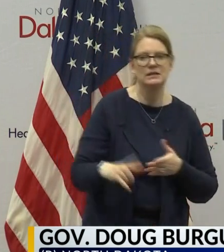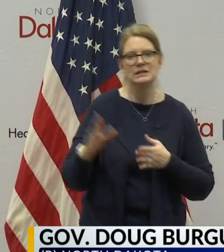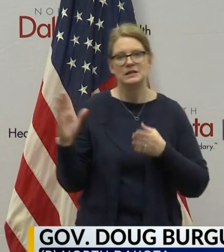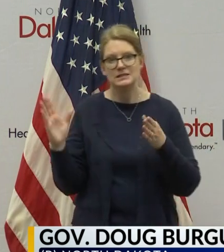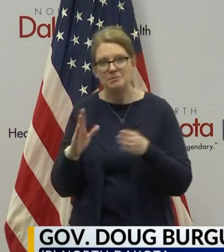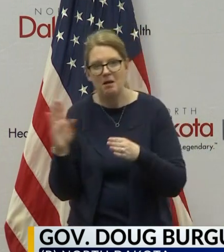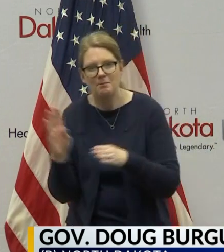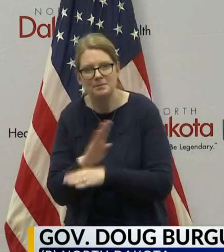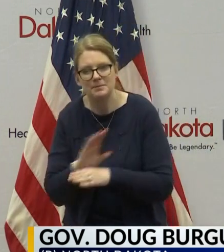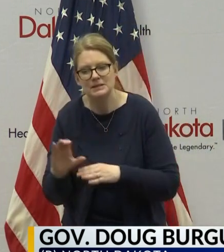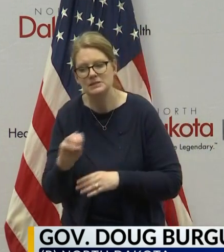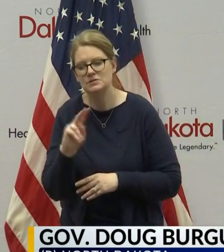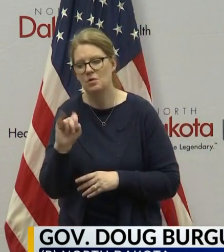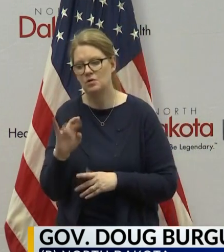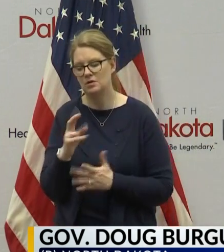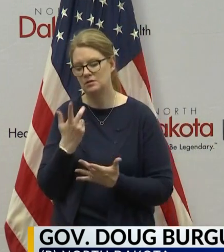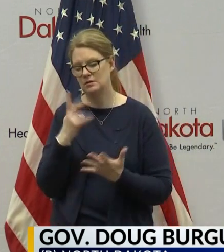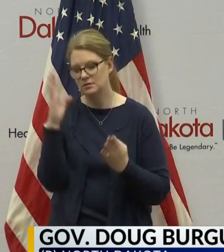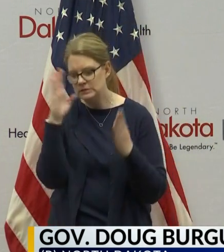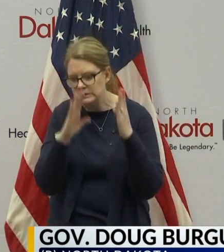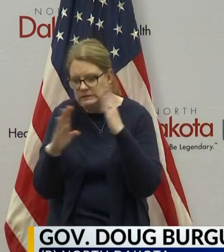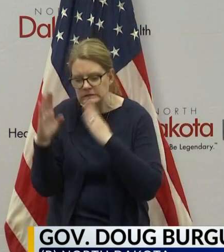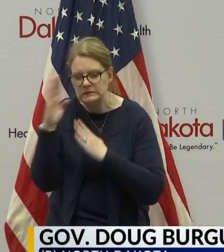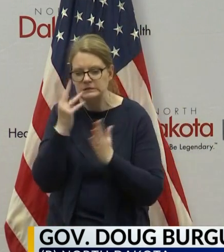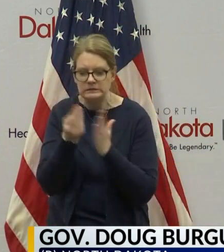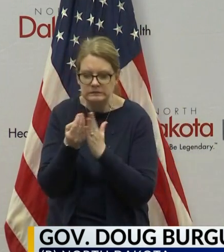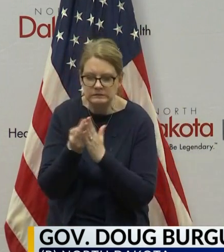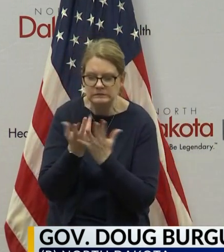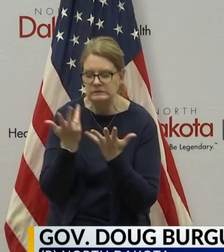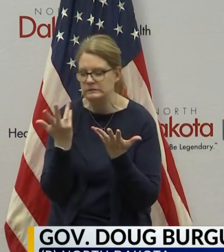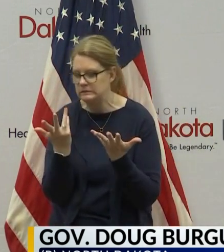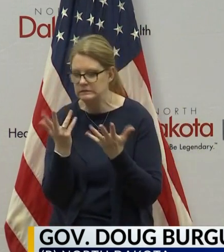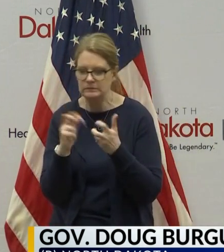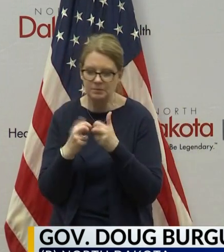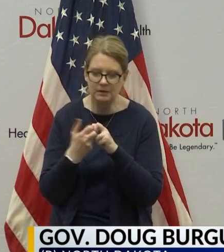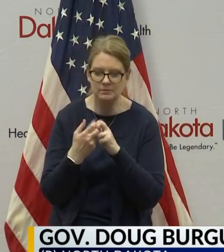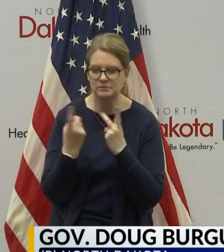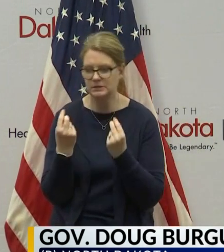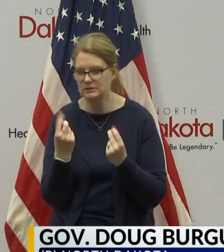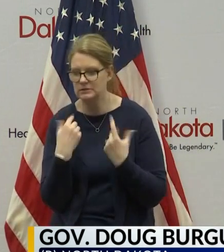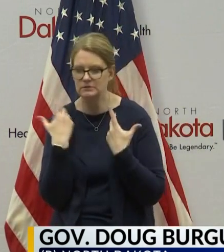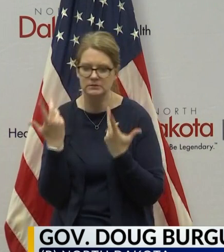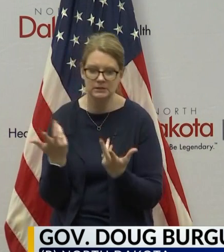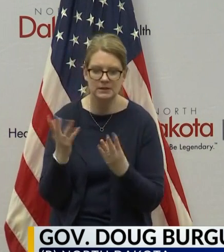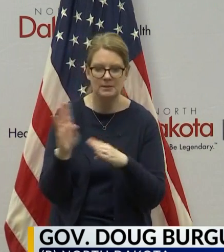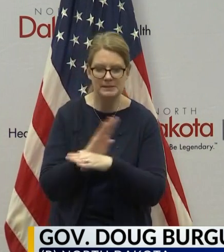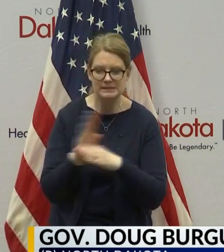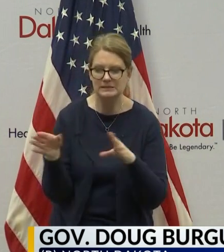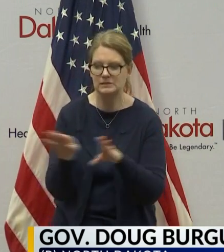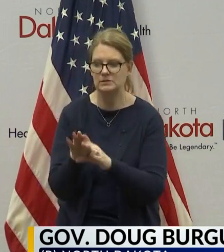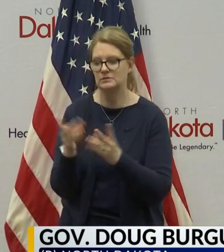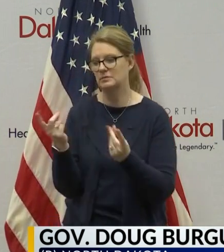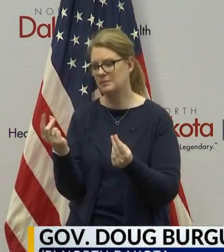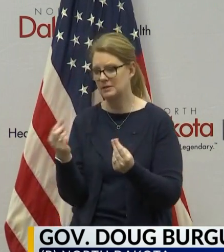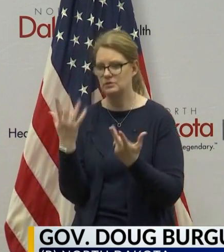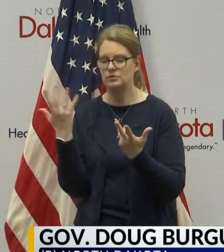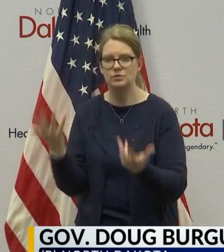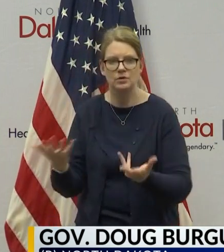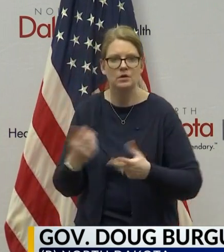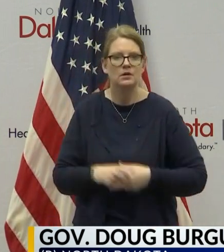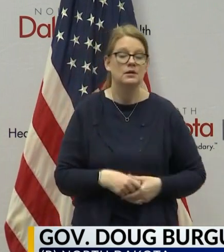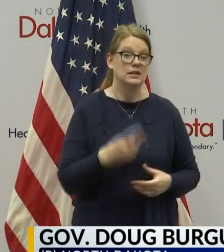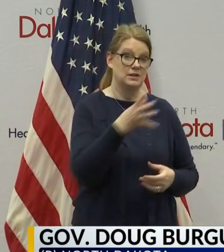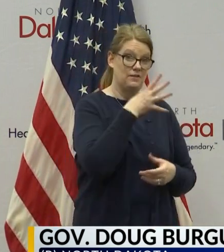owner and you're wondering about your financial concerns and how you're going to, your business is closed. If you're